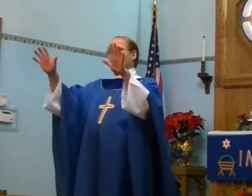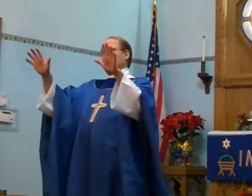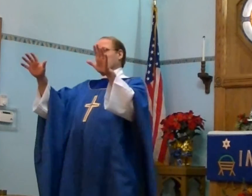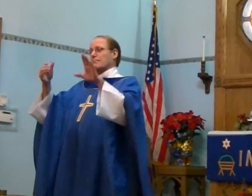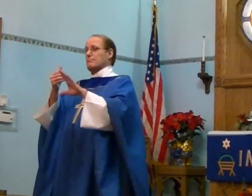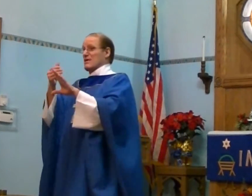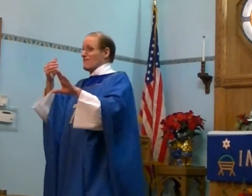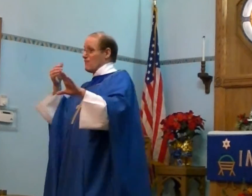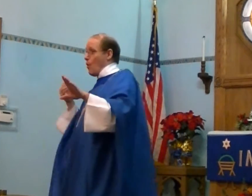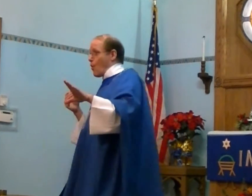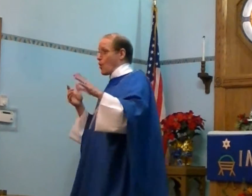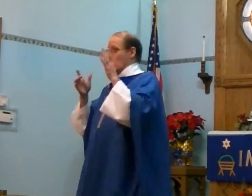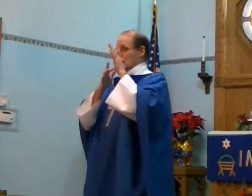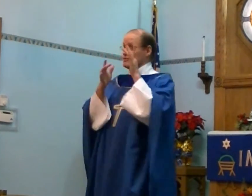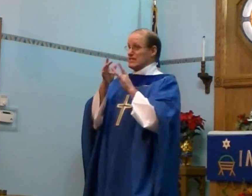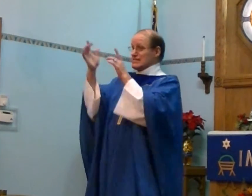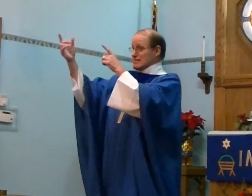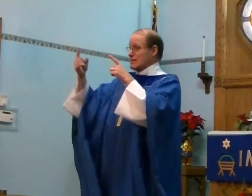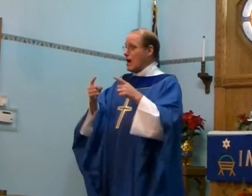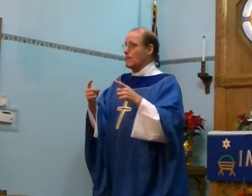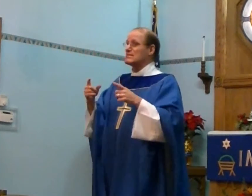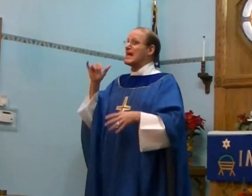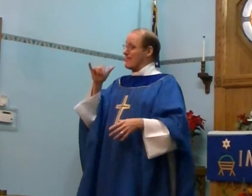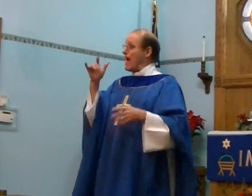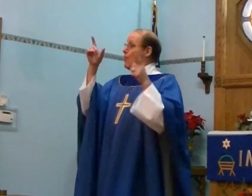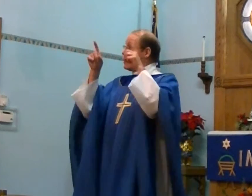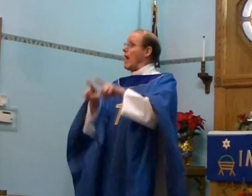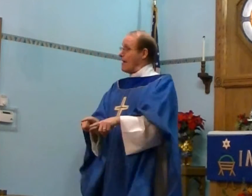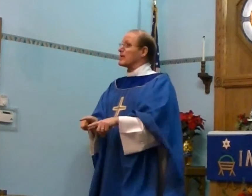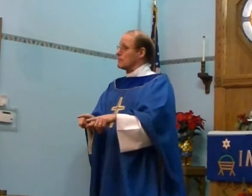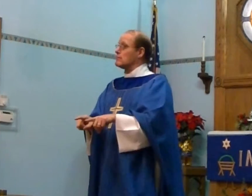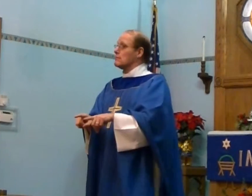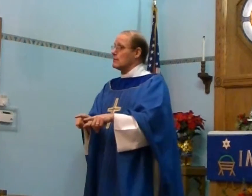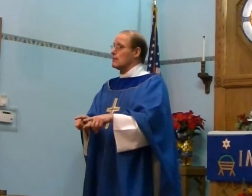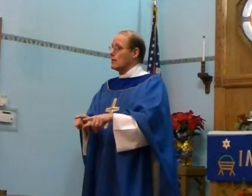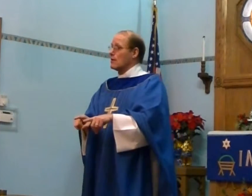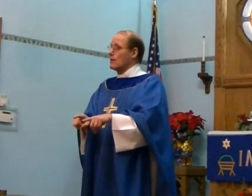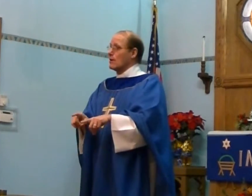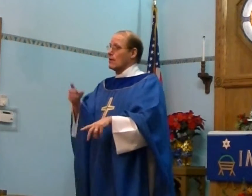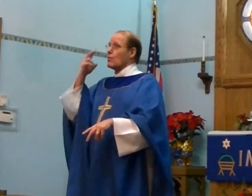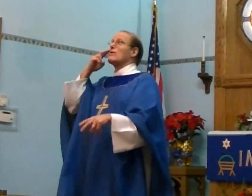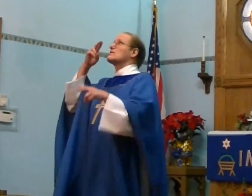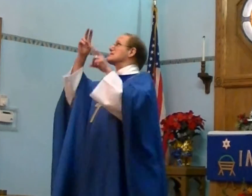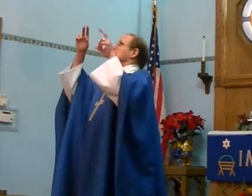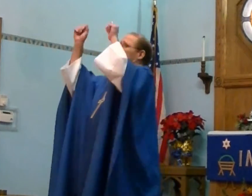before Jesus comes that will happen we will see